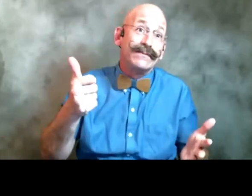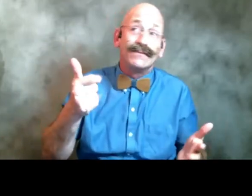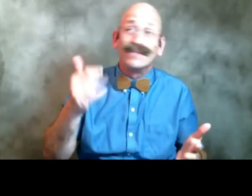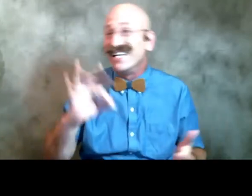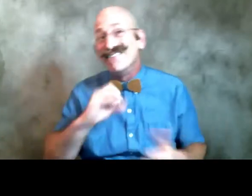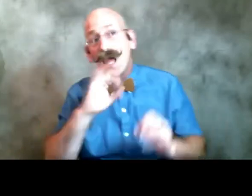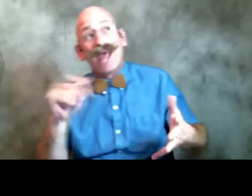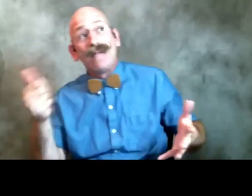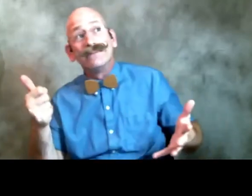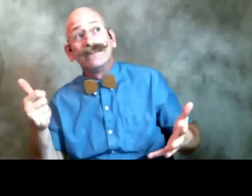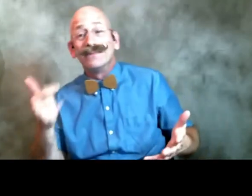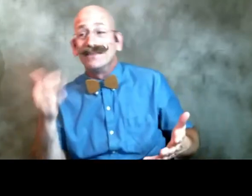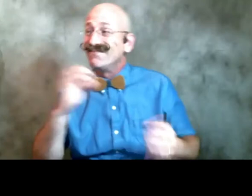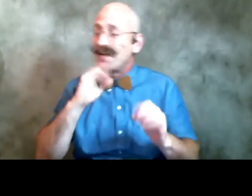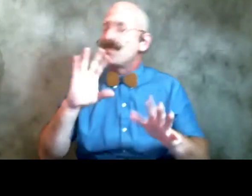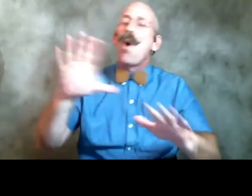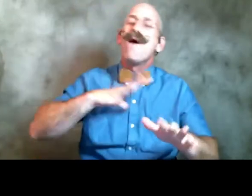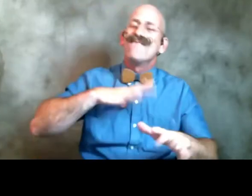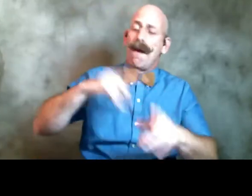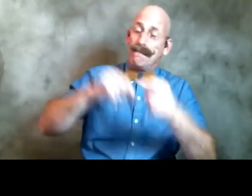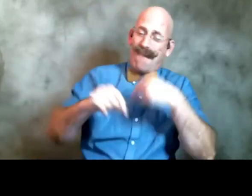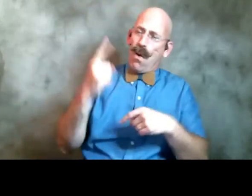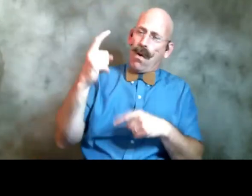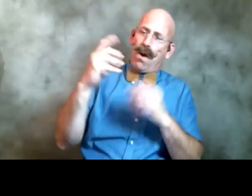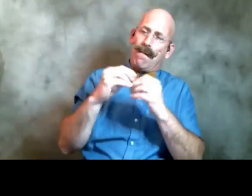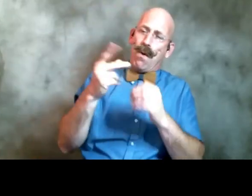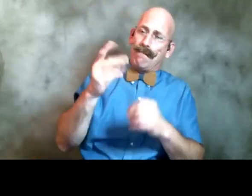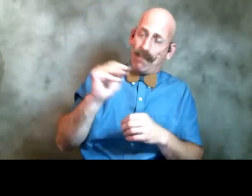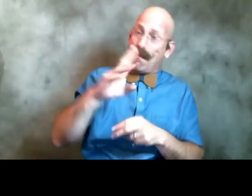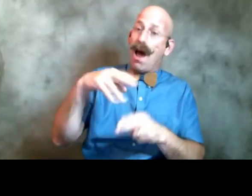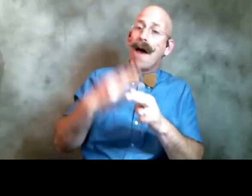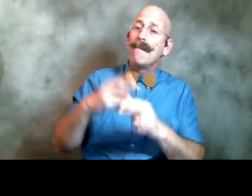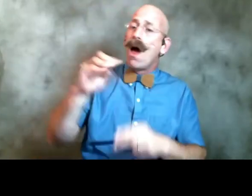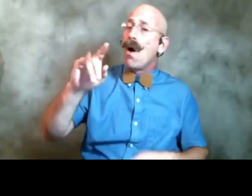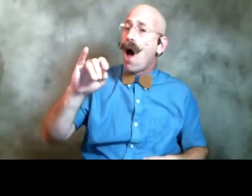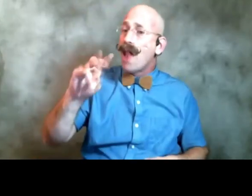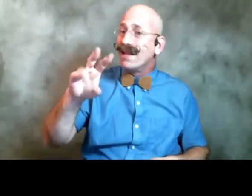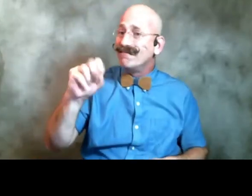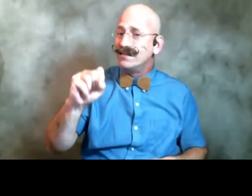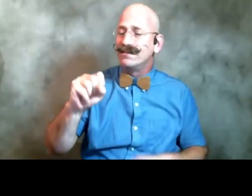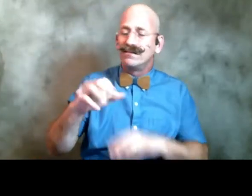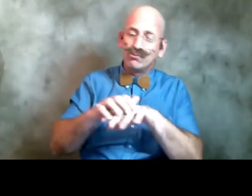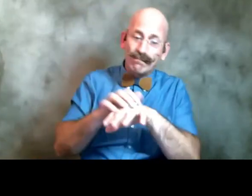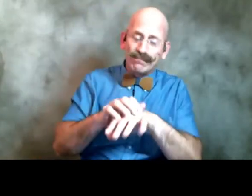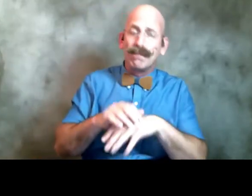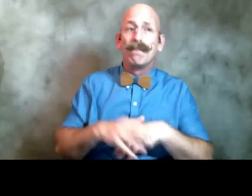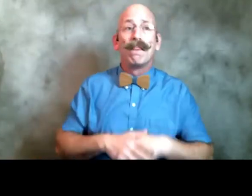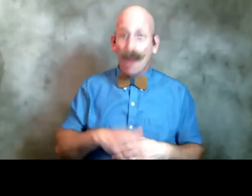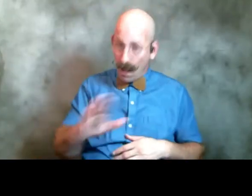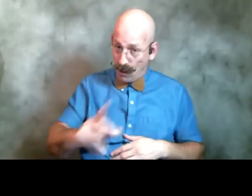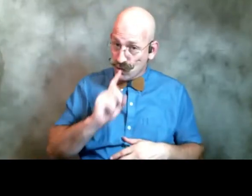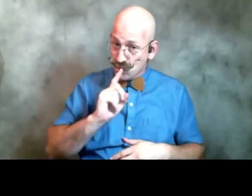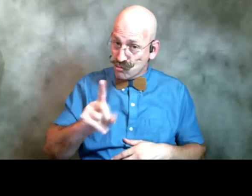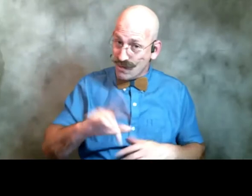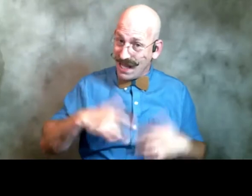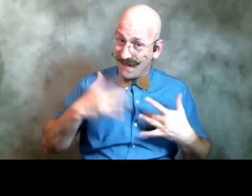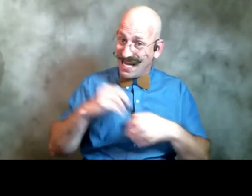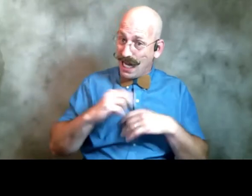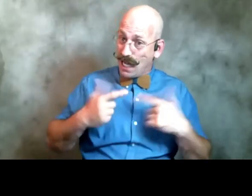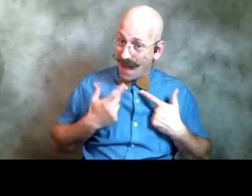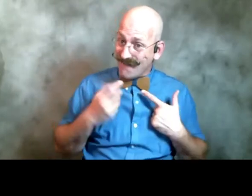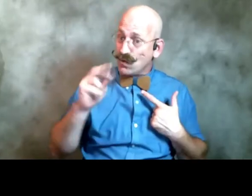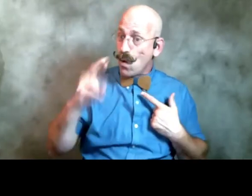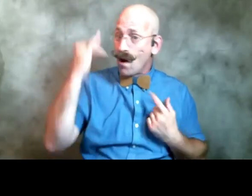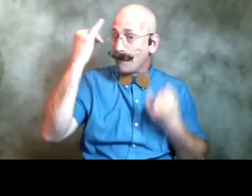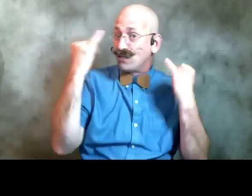i i wanted to go back one more poem the previous poem about the olives there uh a real event in your life or an